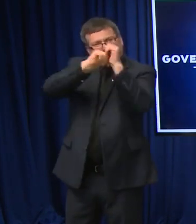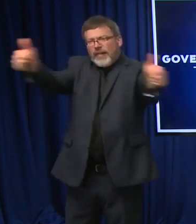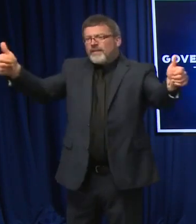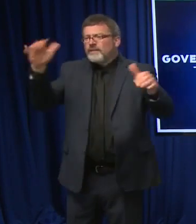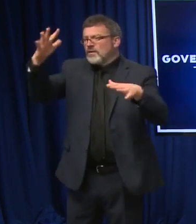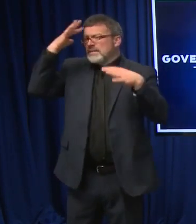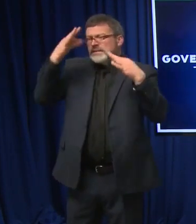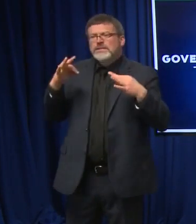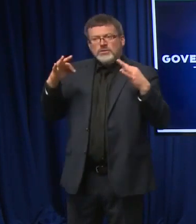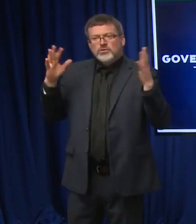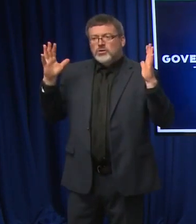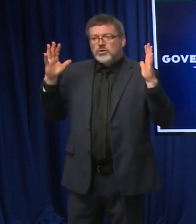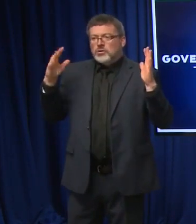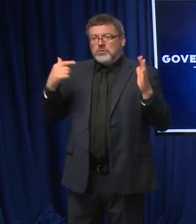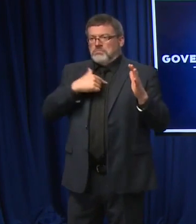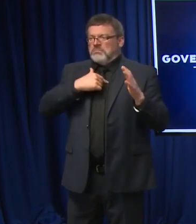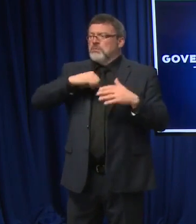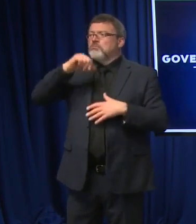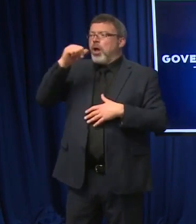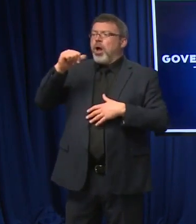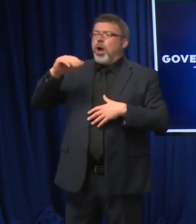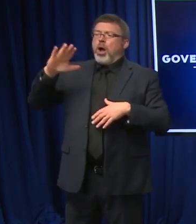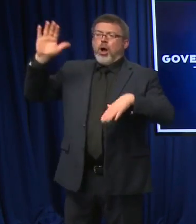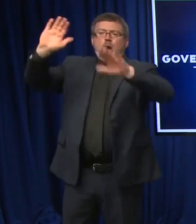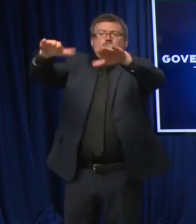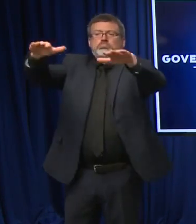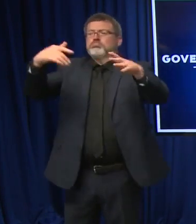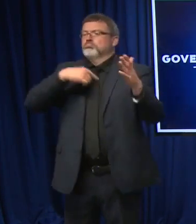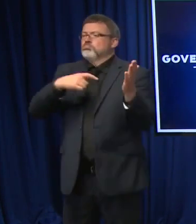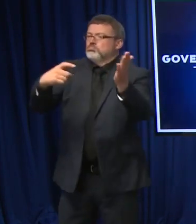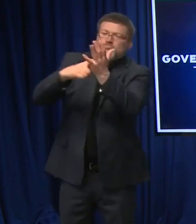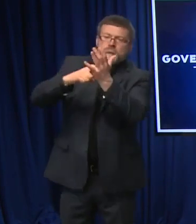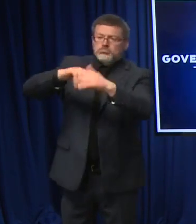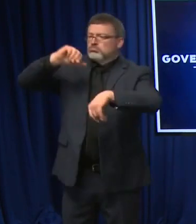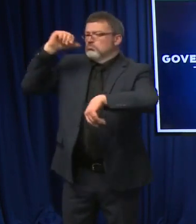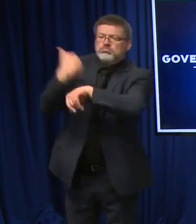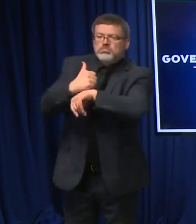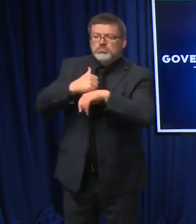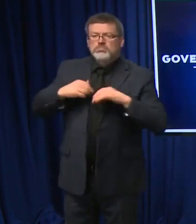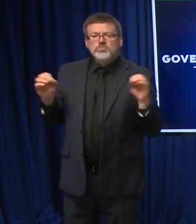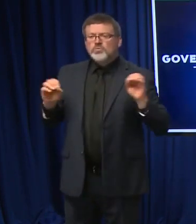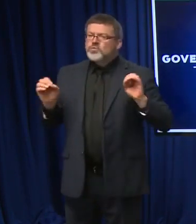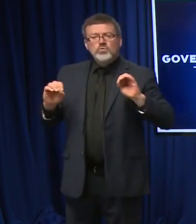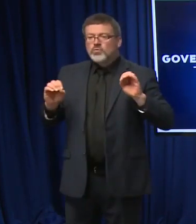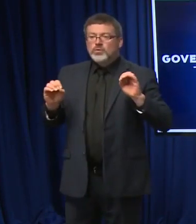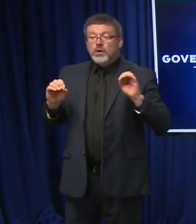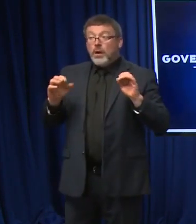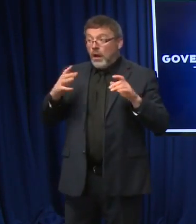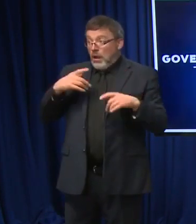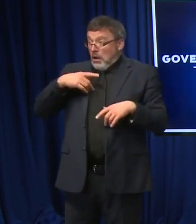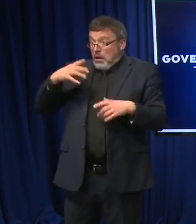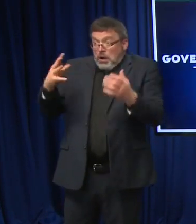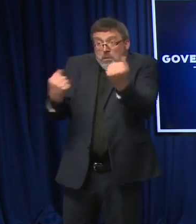It's a very blanket approach. It's not the end-all be-all. Utilization of masks is great. It is a big piece of the puzzle. There's no doubt about that.